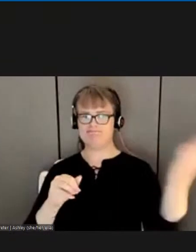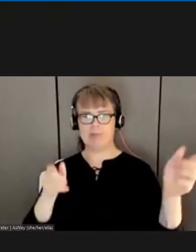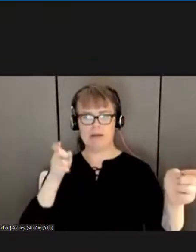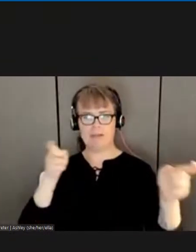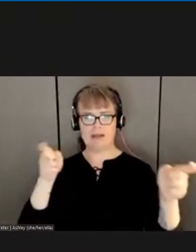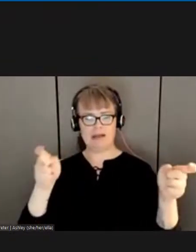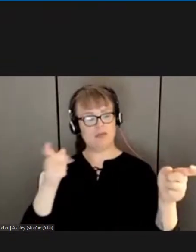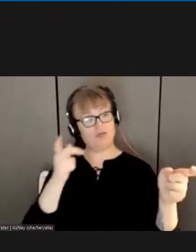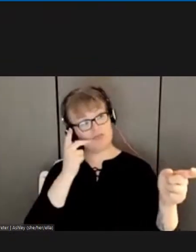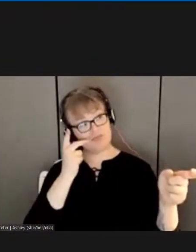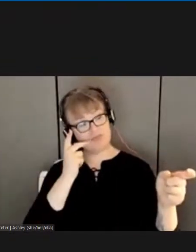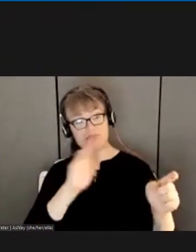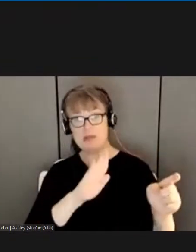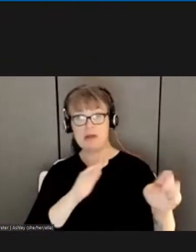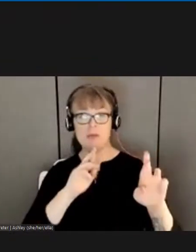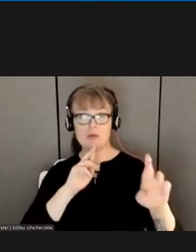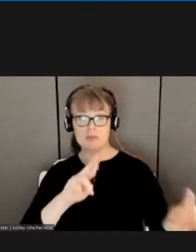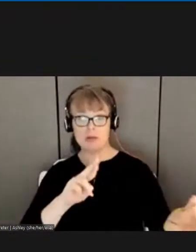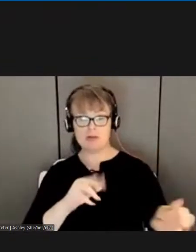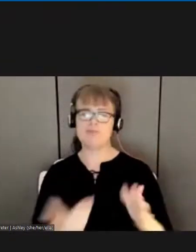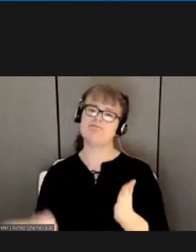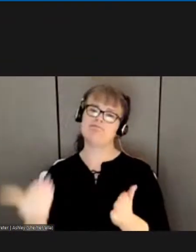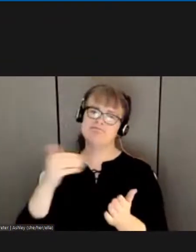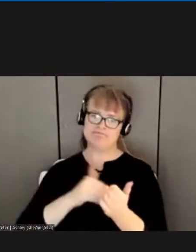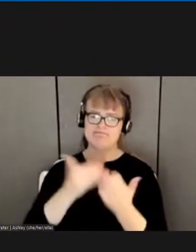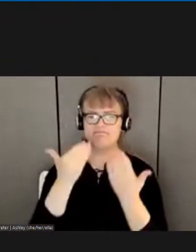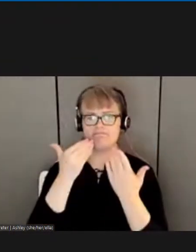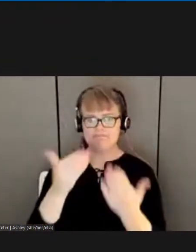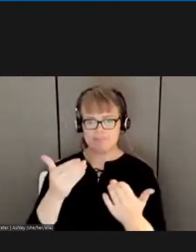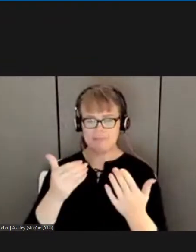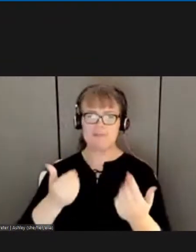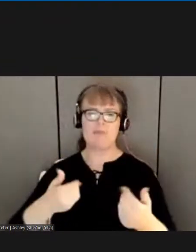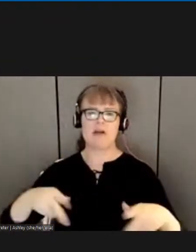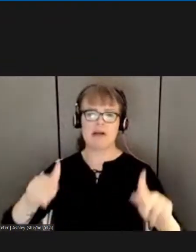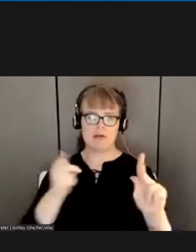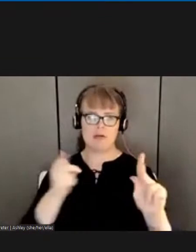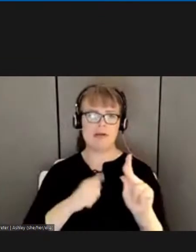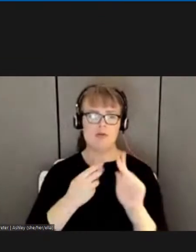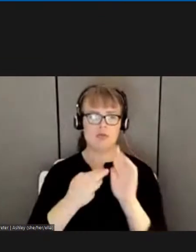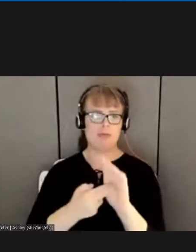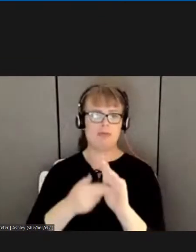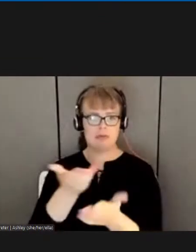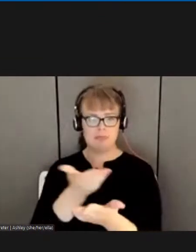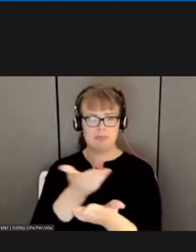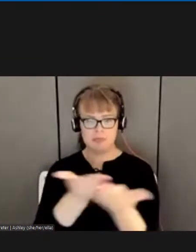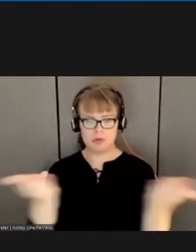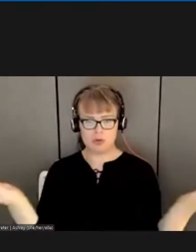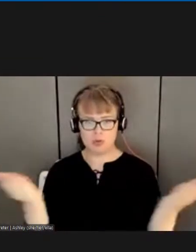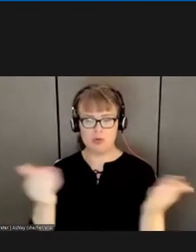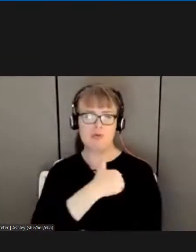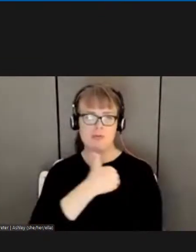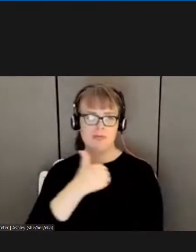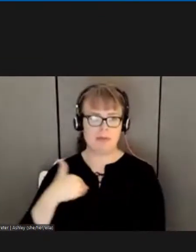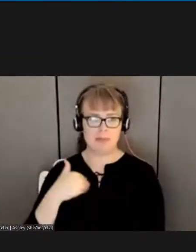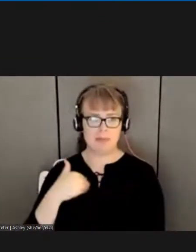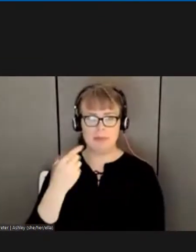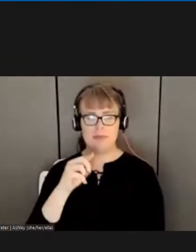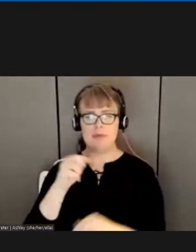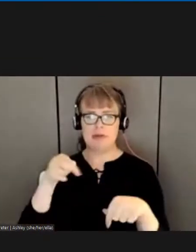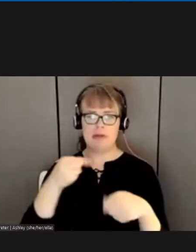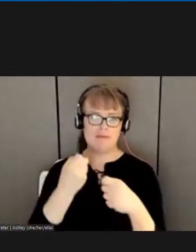Again, I just want to thank everyone for the opportunity to represent the APWU members in this fight for better working conditions, better wages,